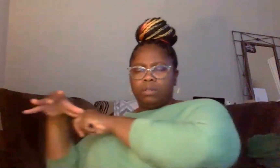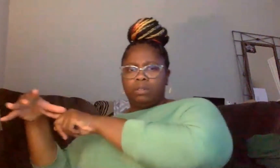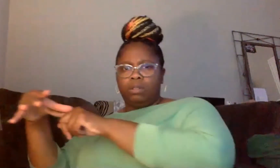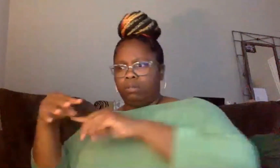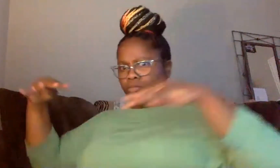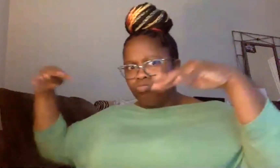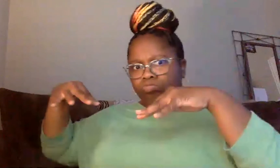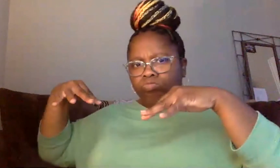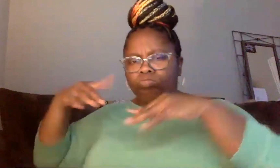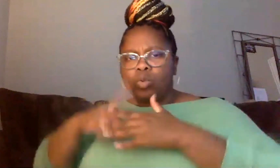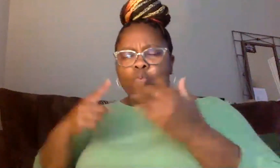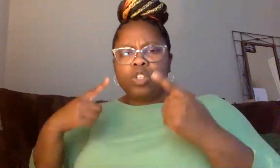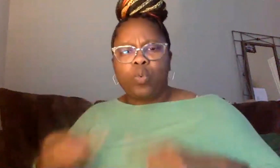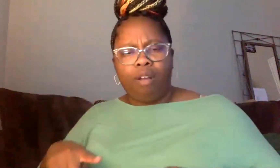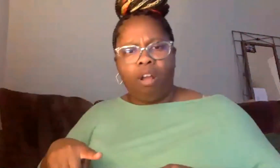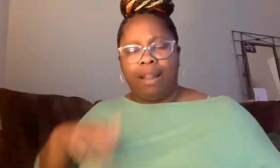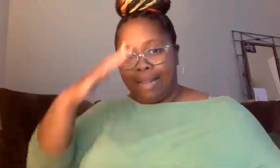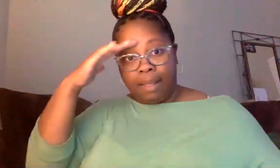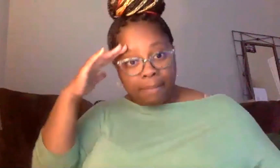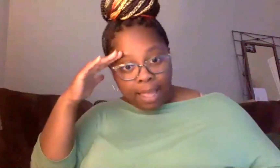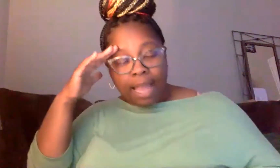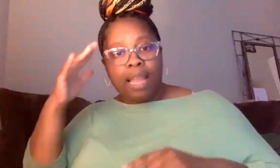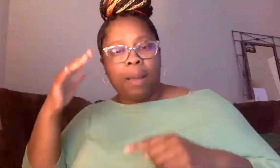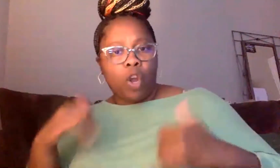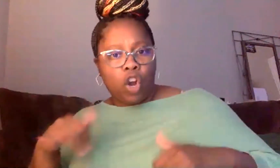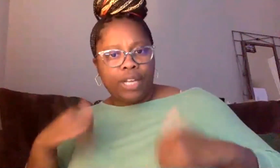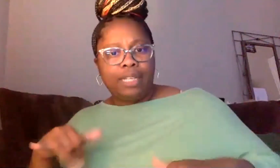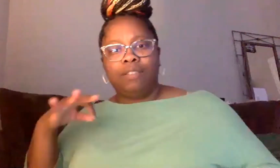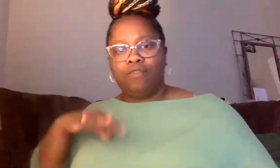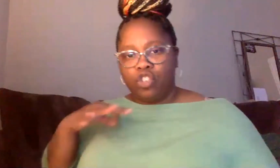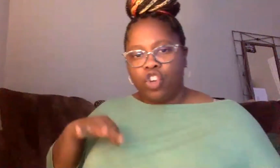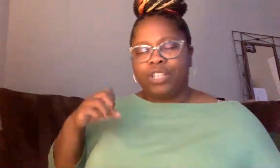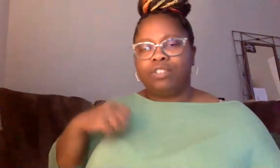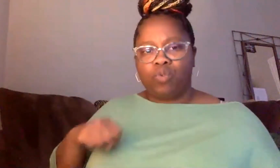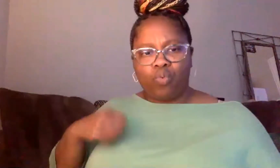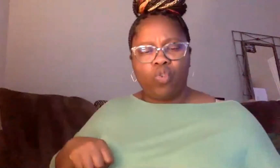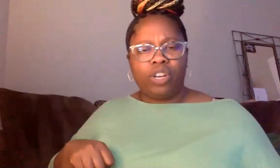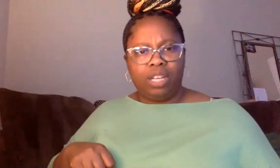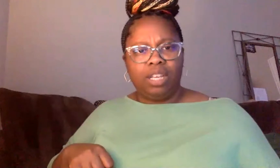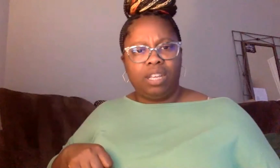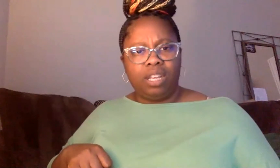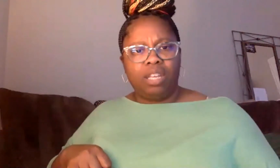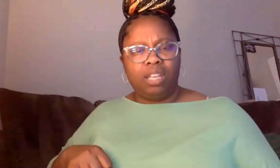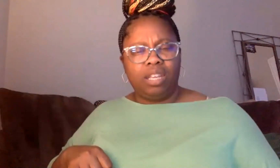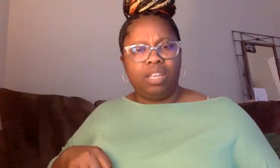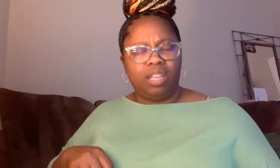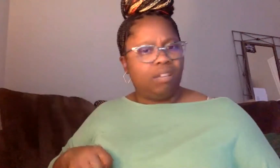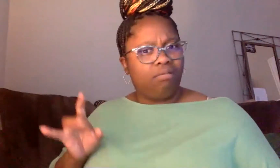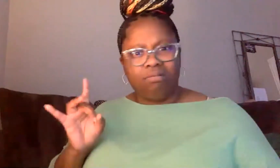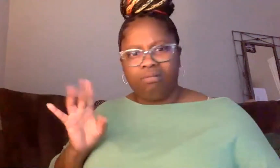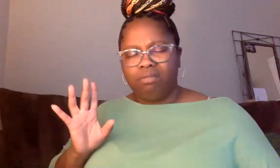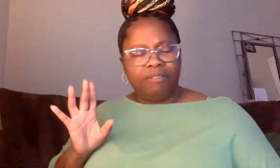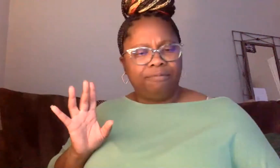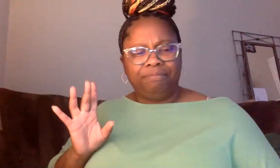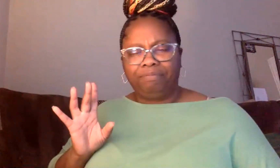surveilling, um, the, the young black, uh, fraternity and sororities on campus. So, uh, it's,